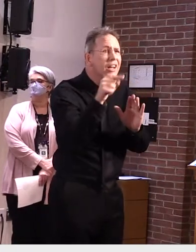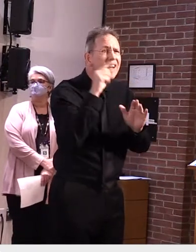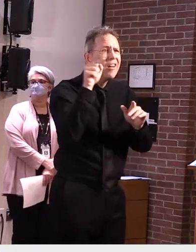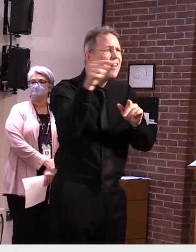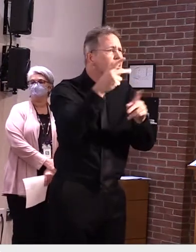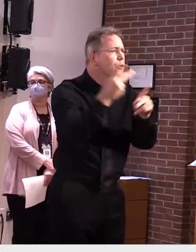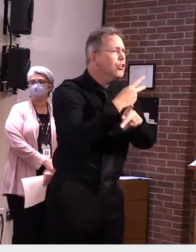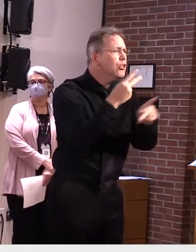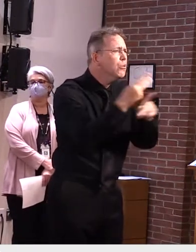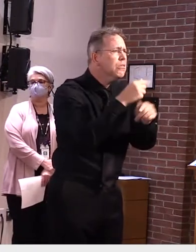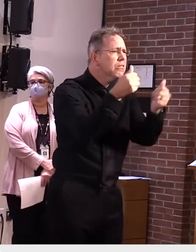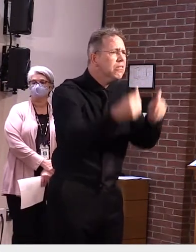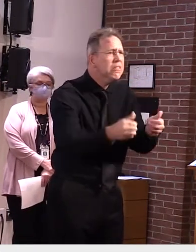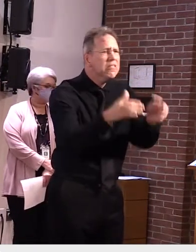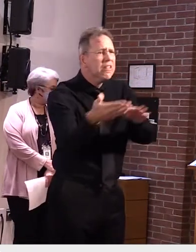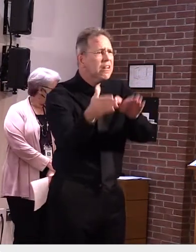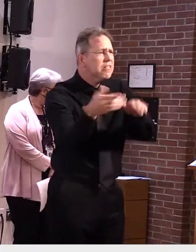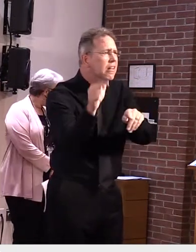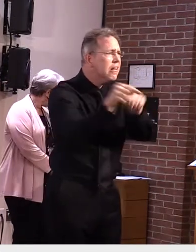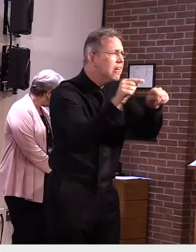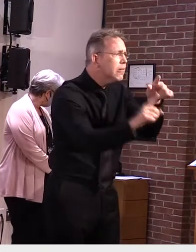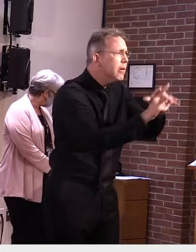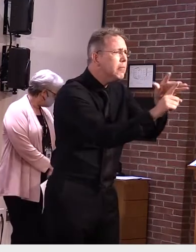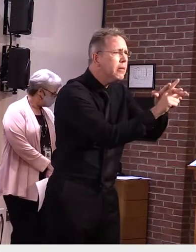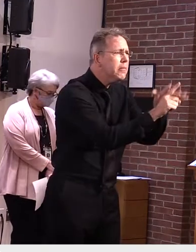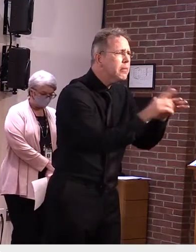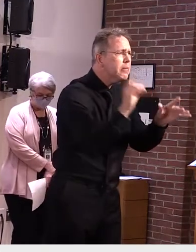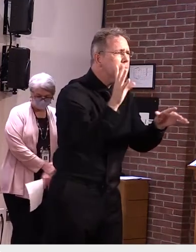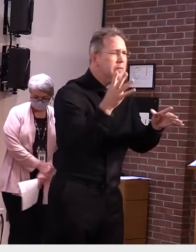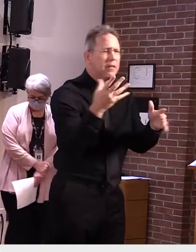and who have had to roll back their reopenings.